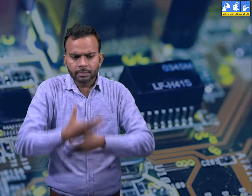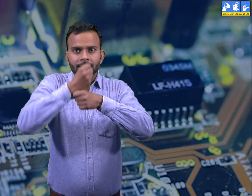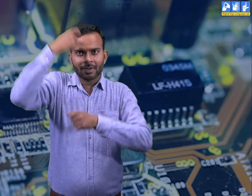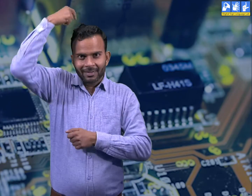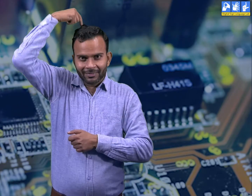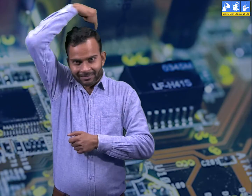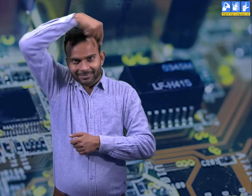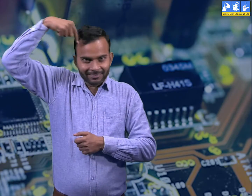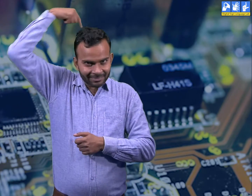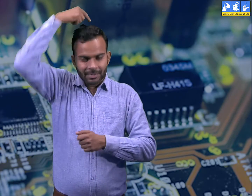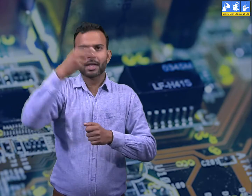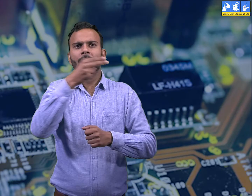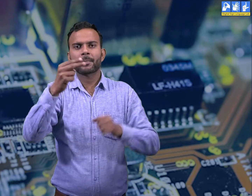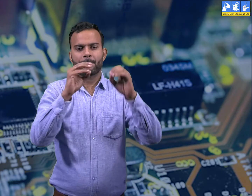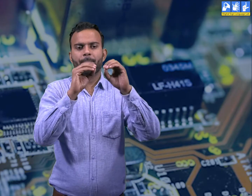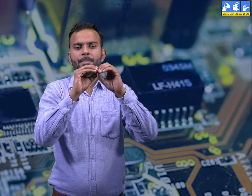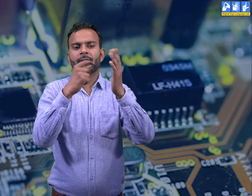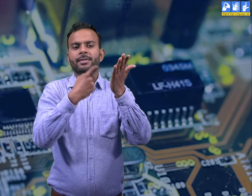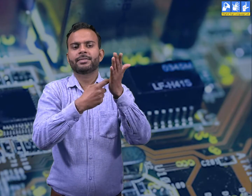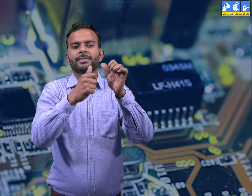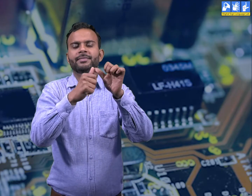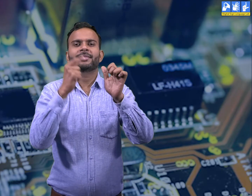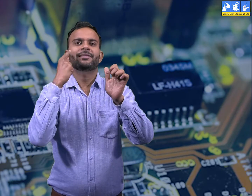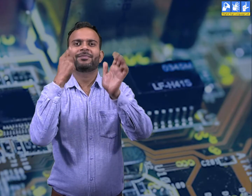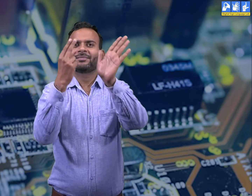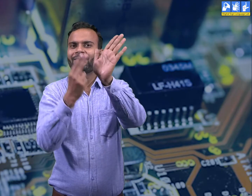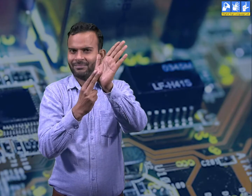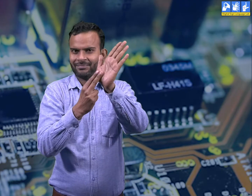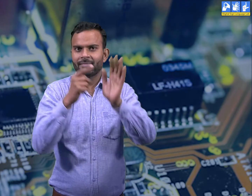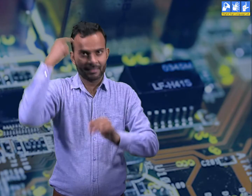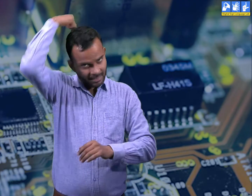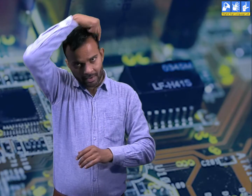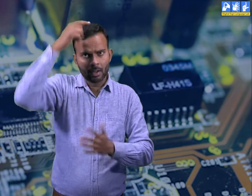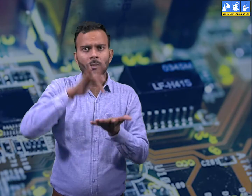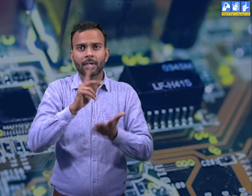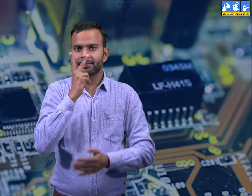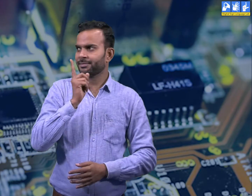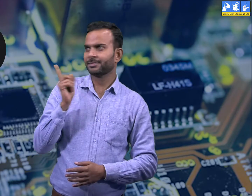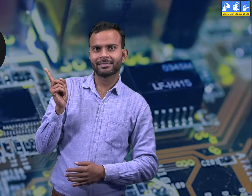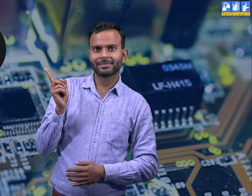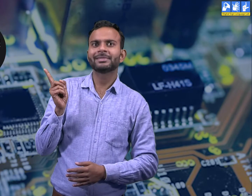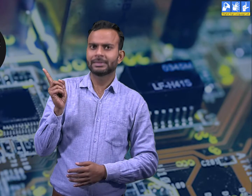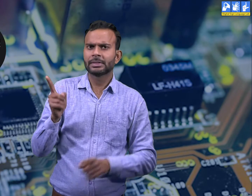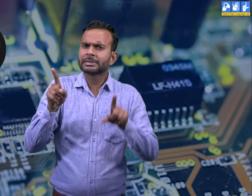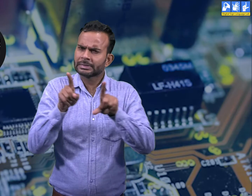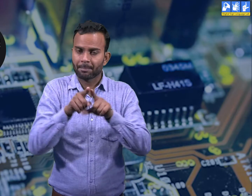the brain controls many functions